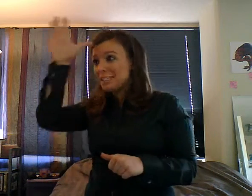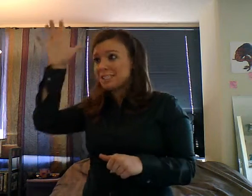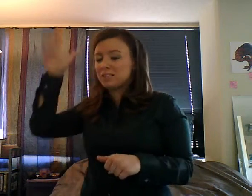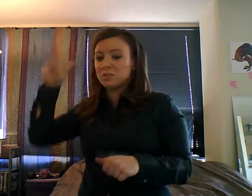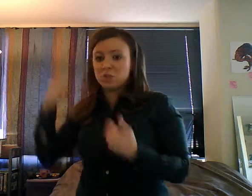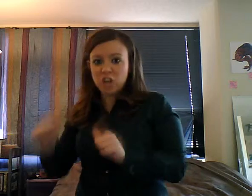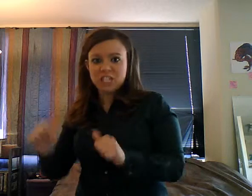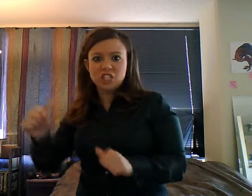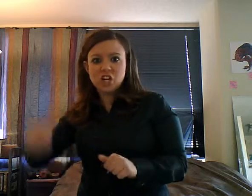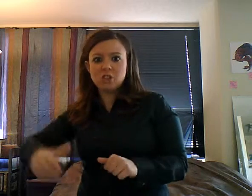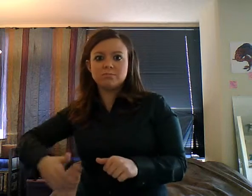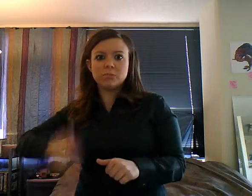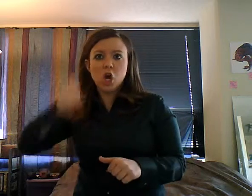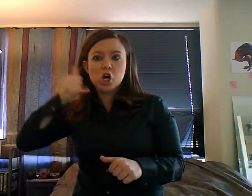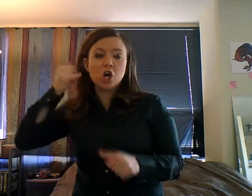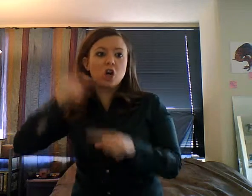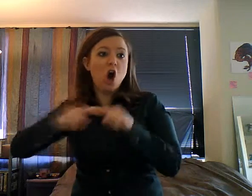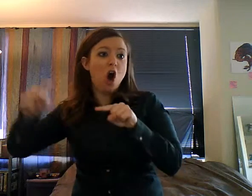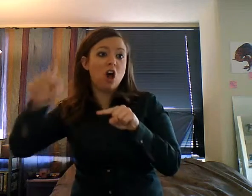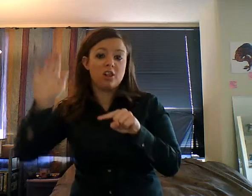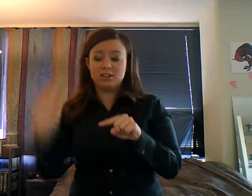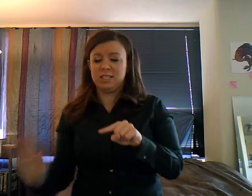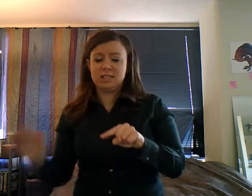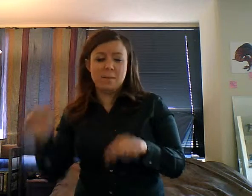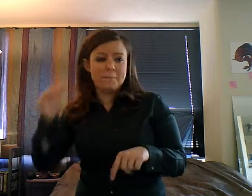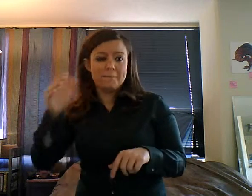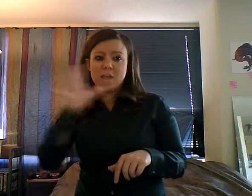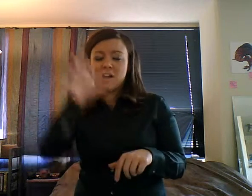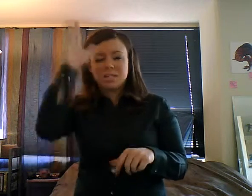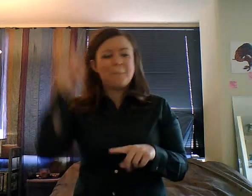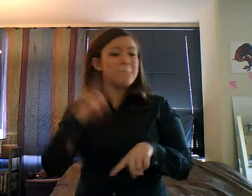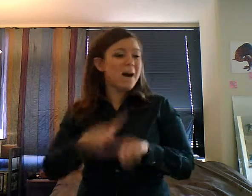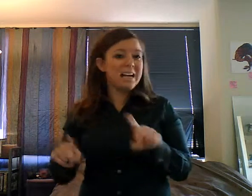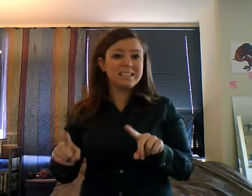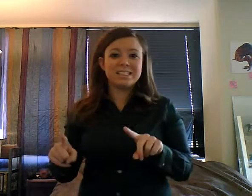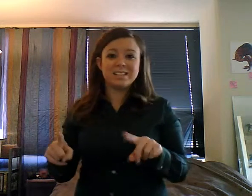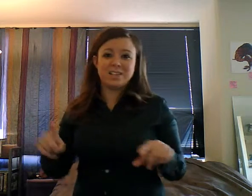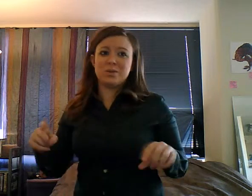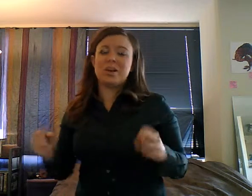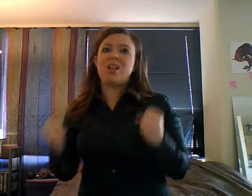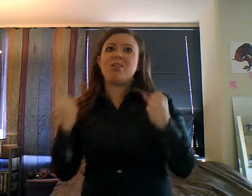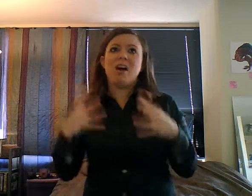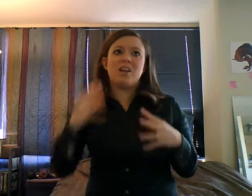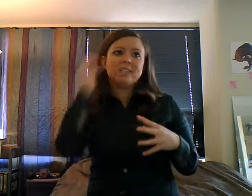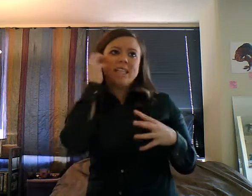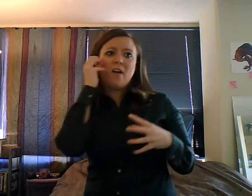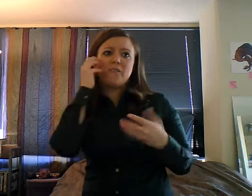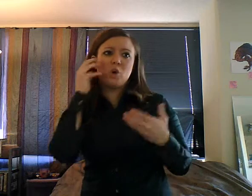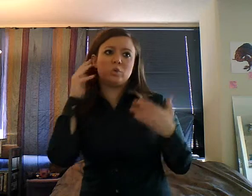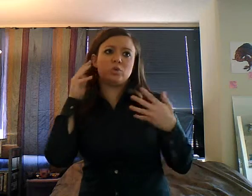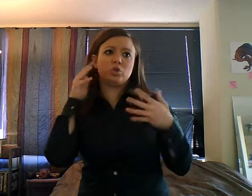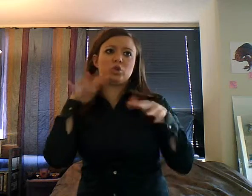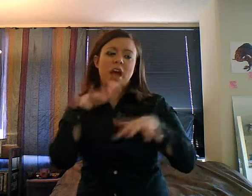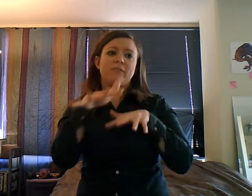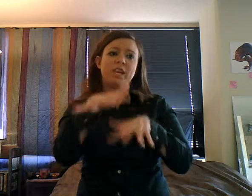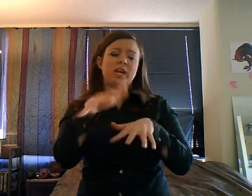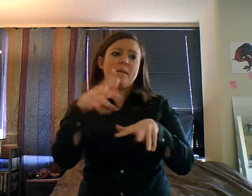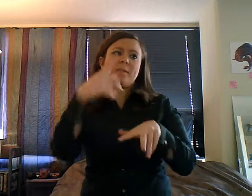we went and tried, we found a, there was a lot of military police there, so we gave him to the military police, and I don't know, I just looked